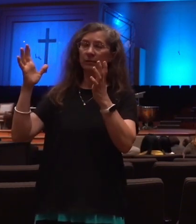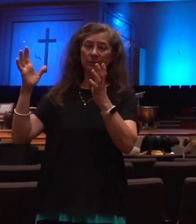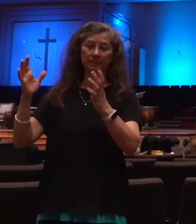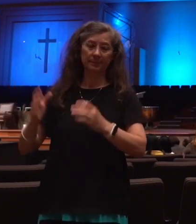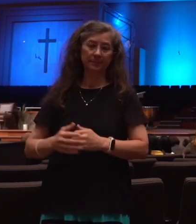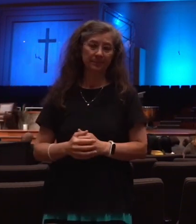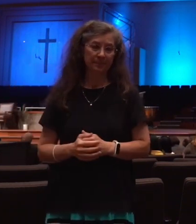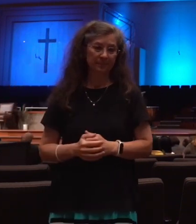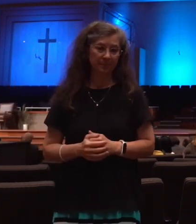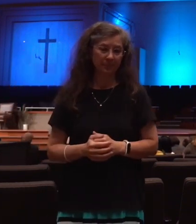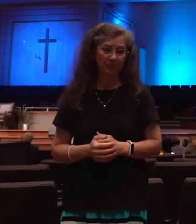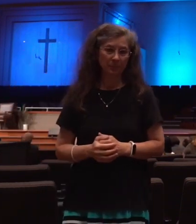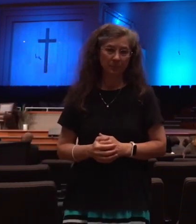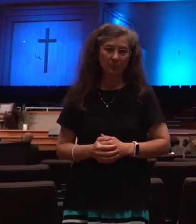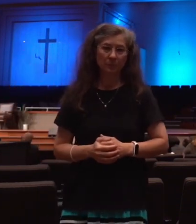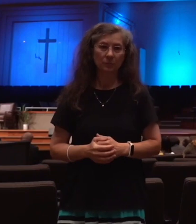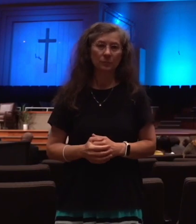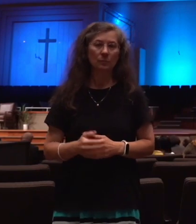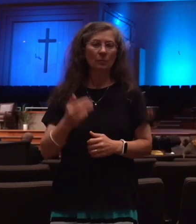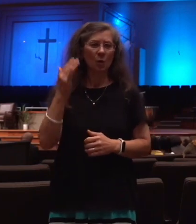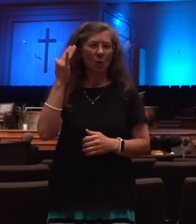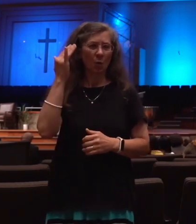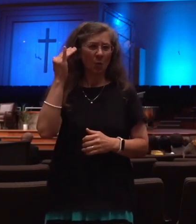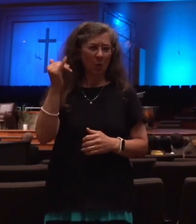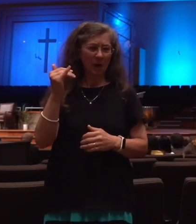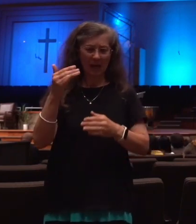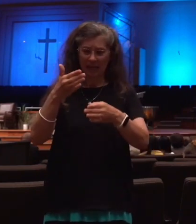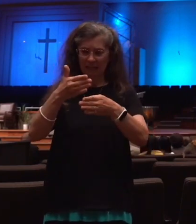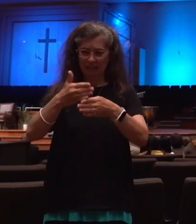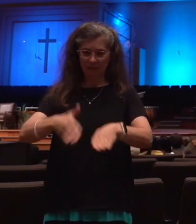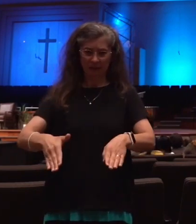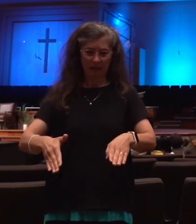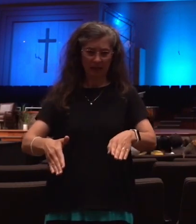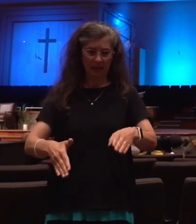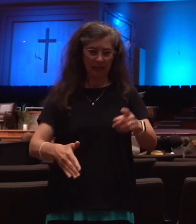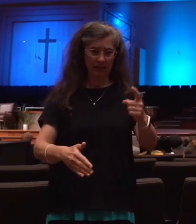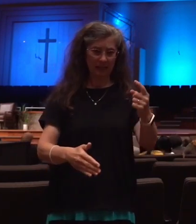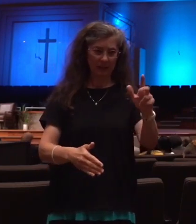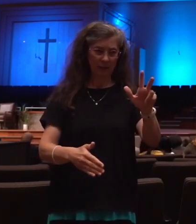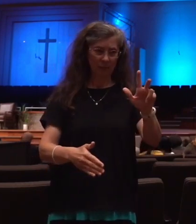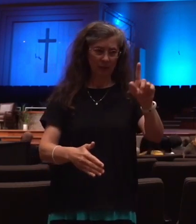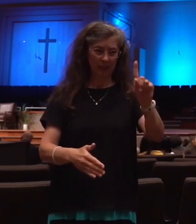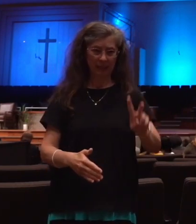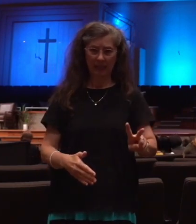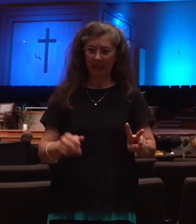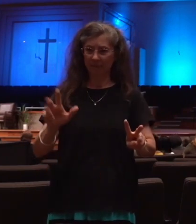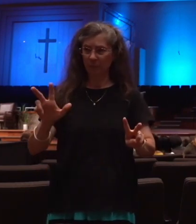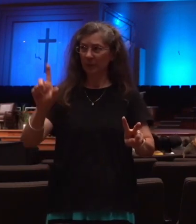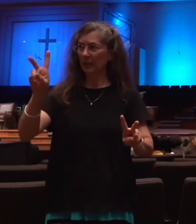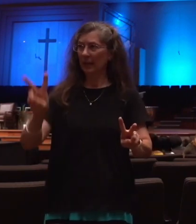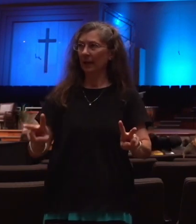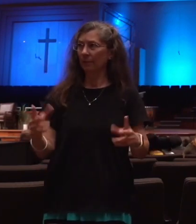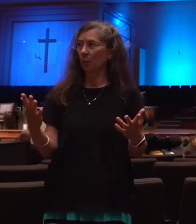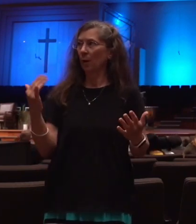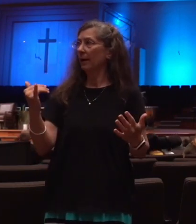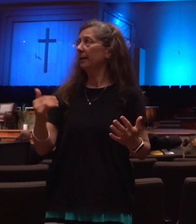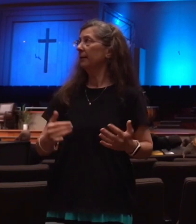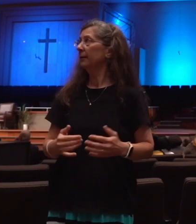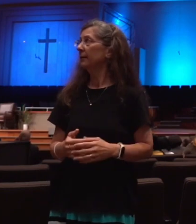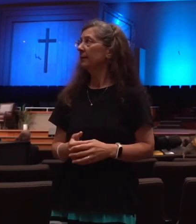why the division of the seven years? Let's have another chart. Let's put the second chart up here, okay? We kind of broke it